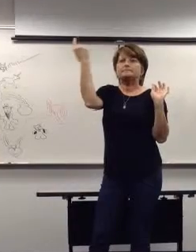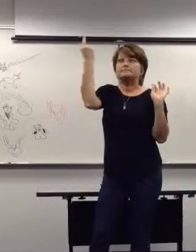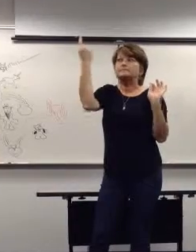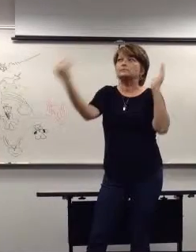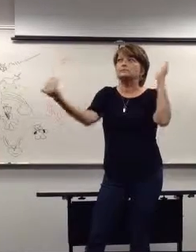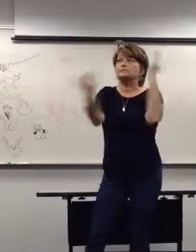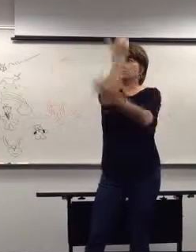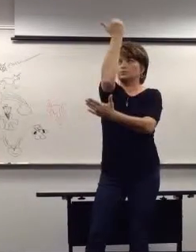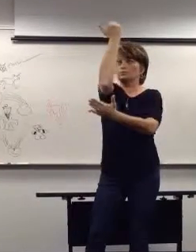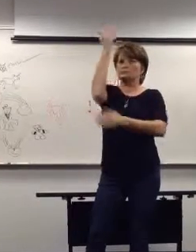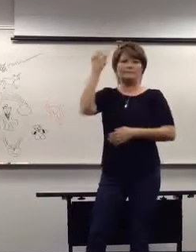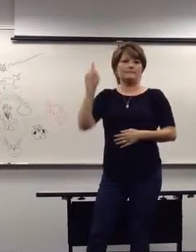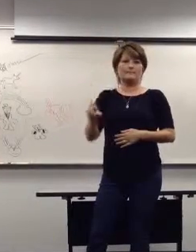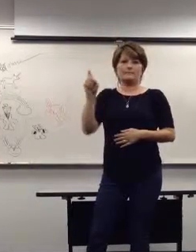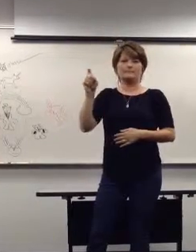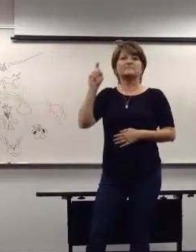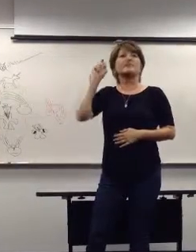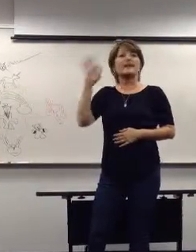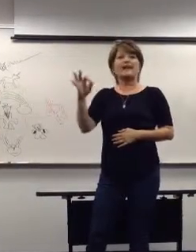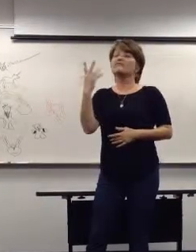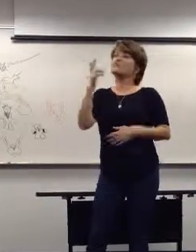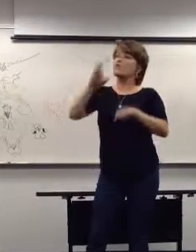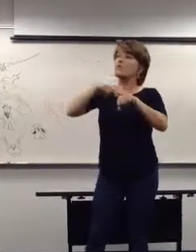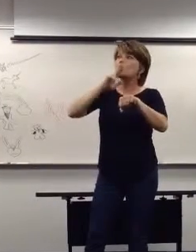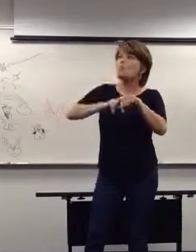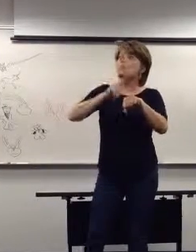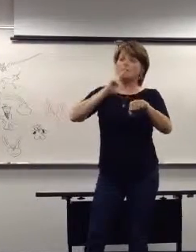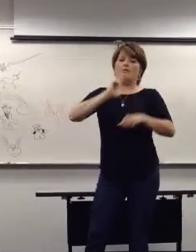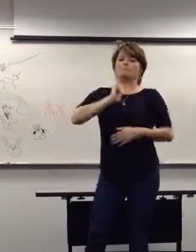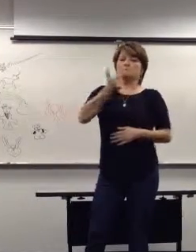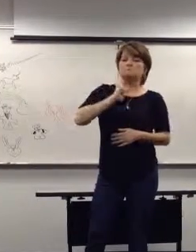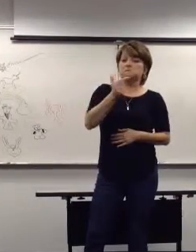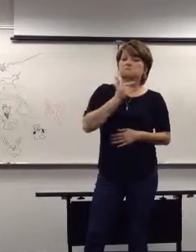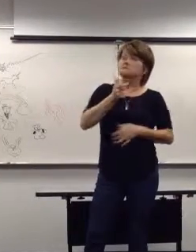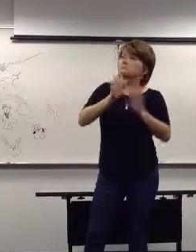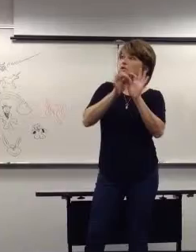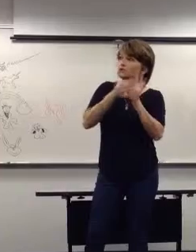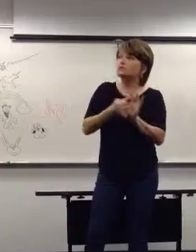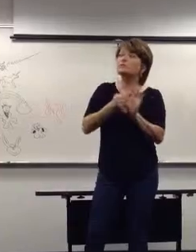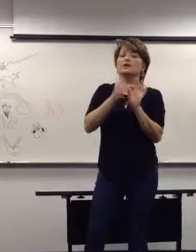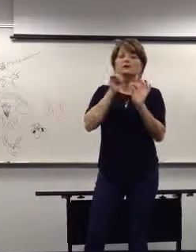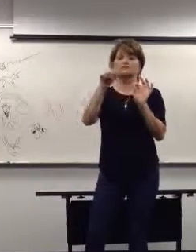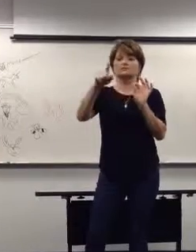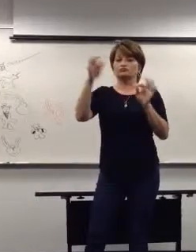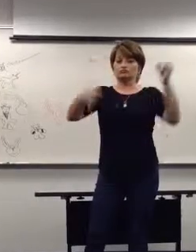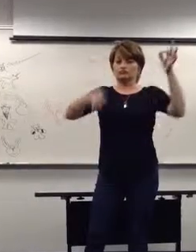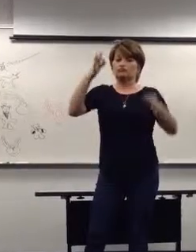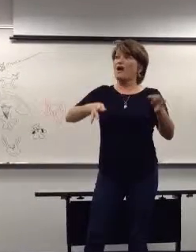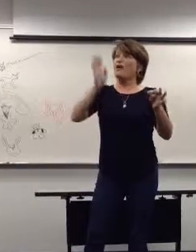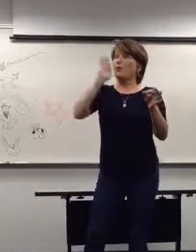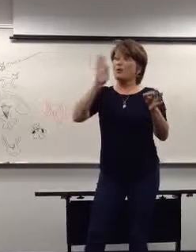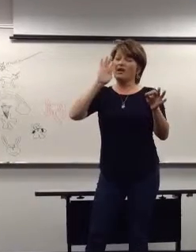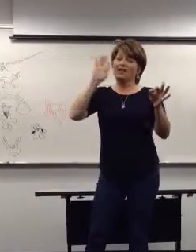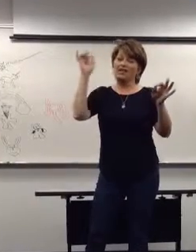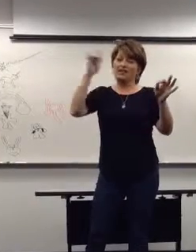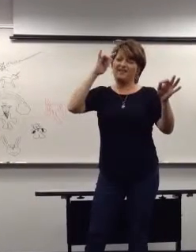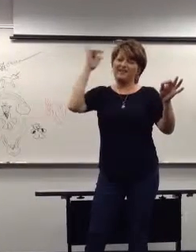and the interpreter said, you need a new system. Right now, we use consecutive interpreting,